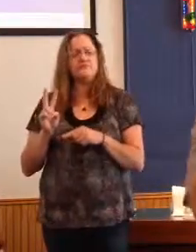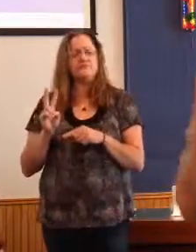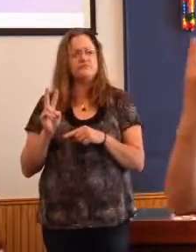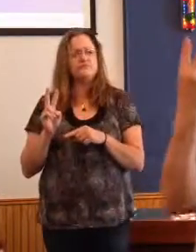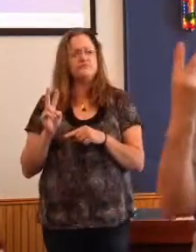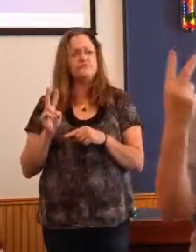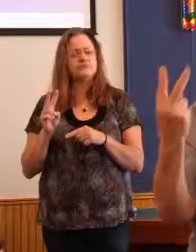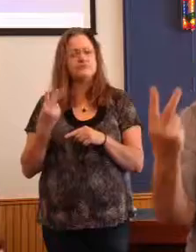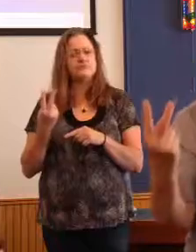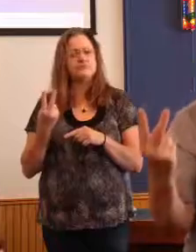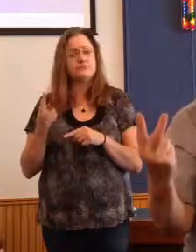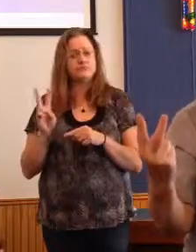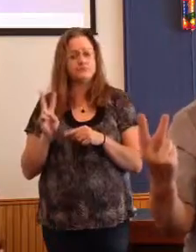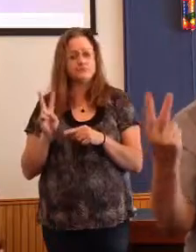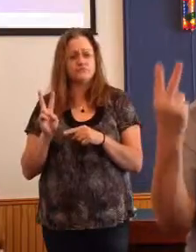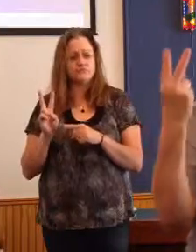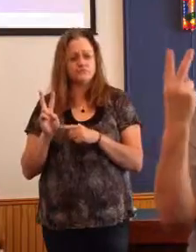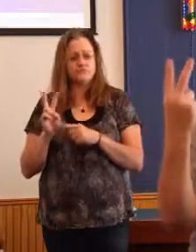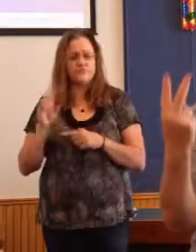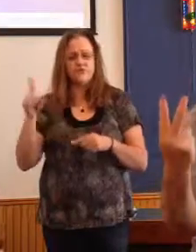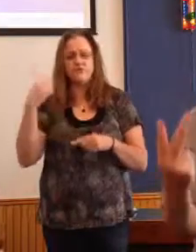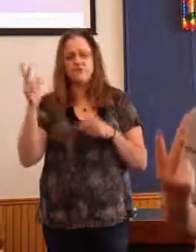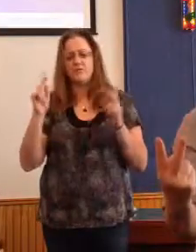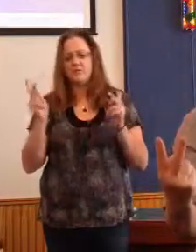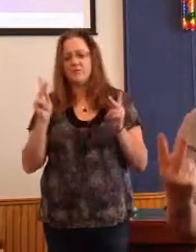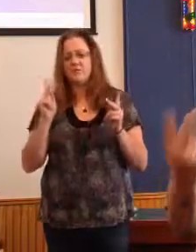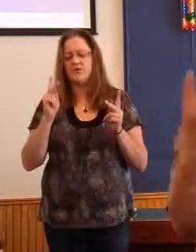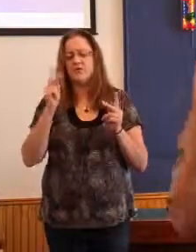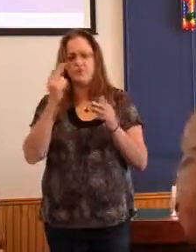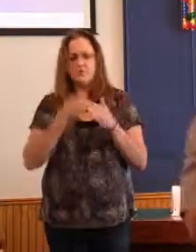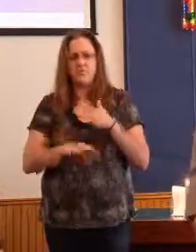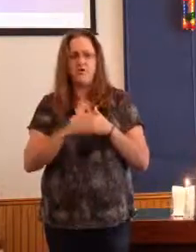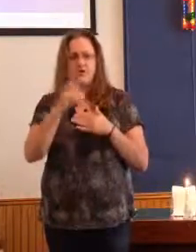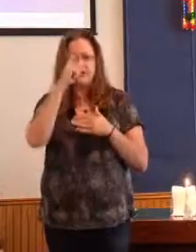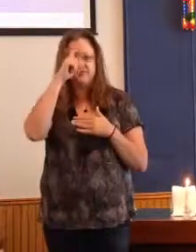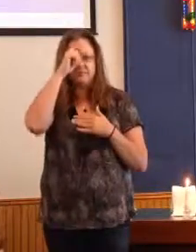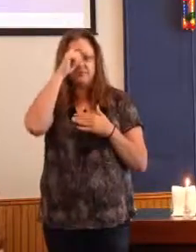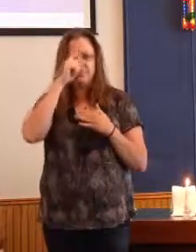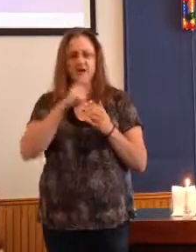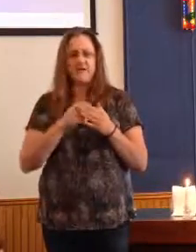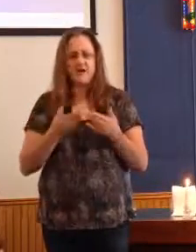are the only people who were born in Egypt who are allowed to enter the cross.